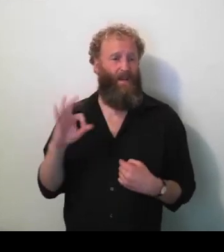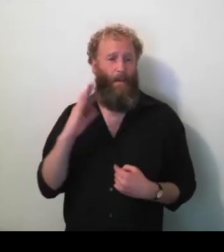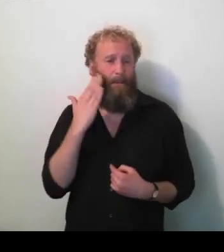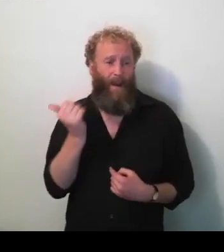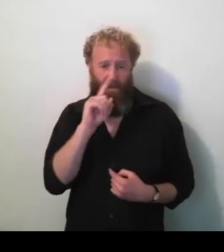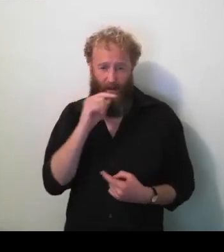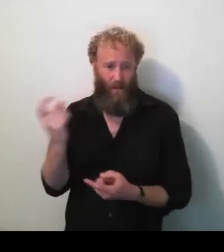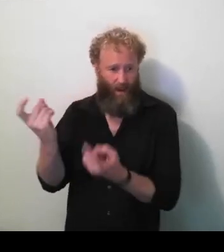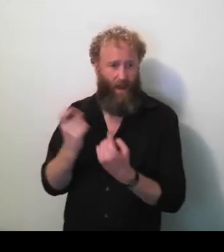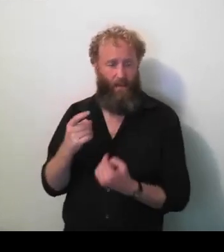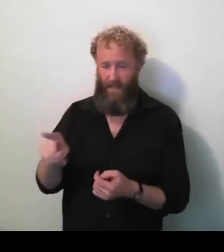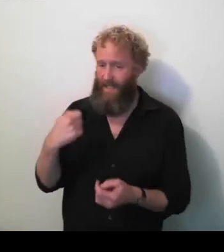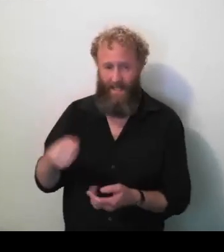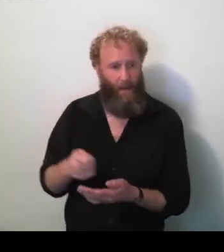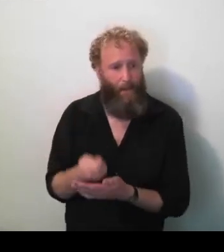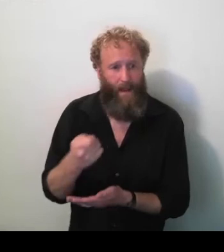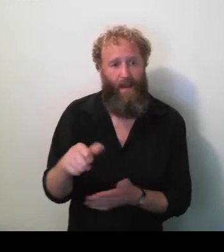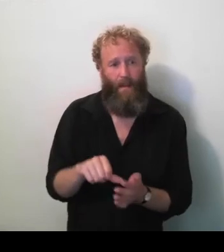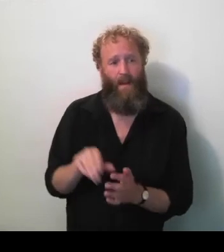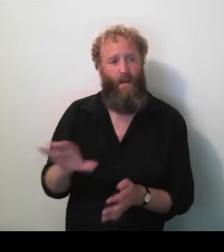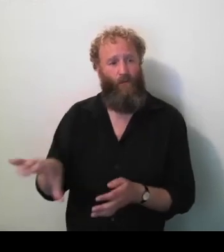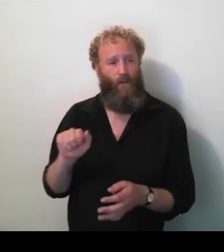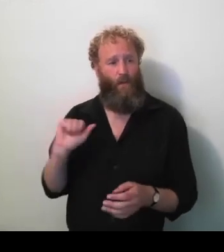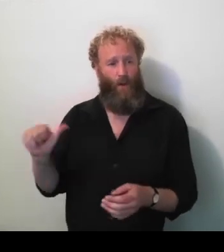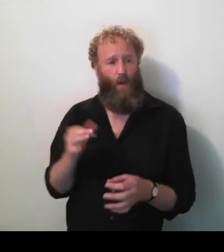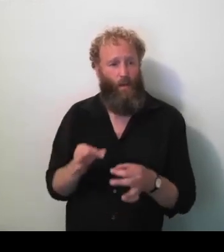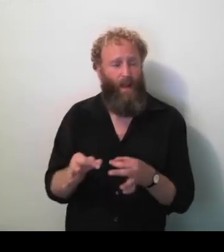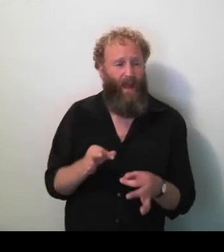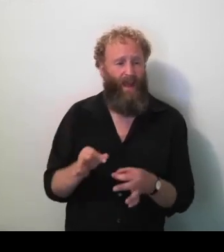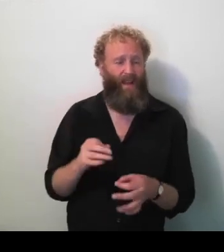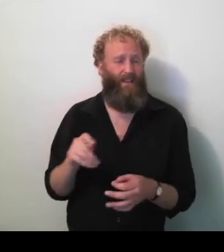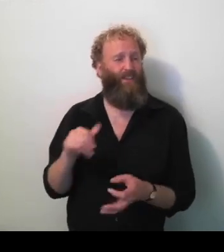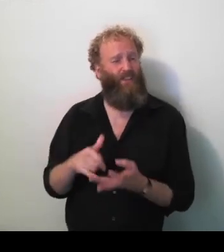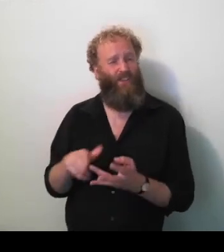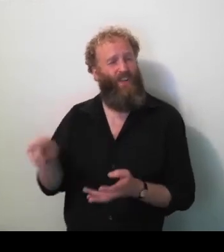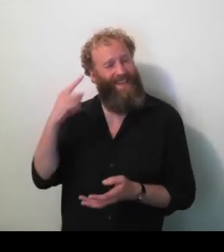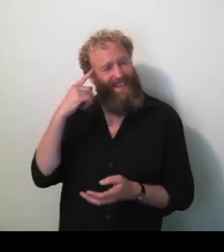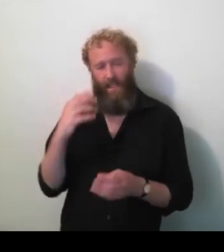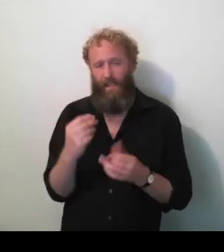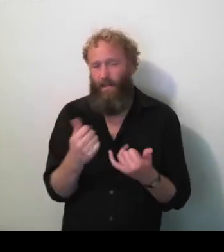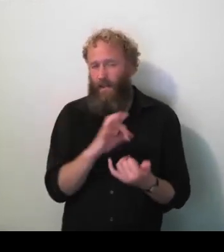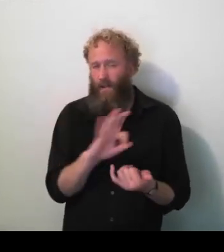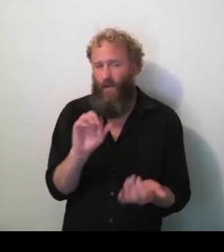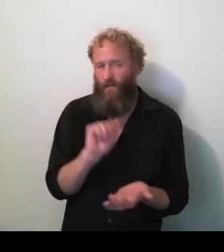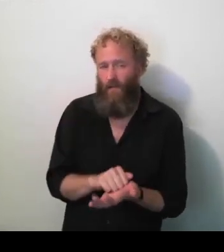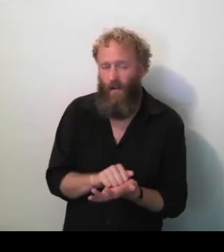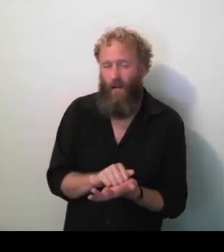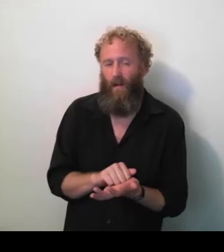And she thinks there's something wrong and she might be right. I've heard from carers who tell me